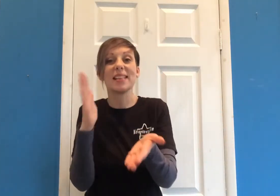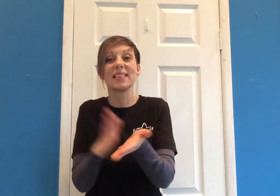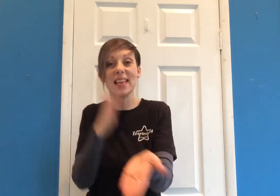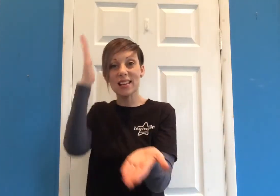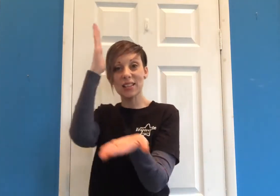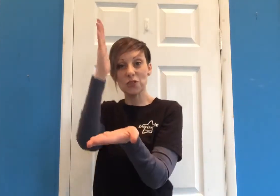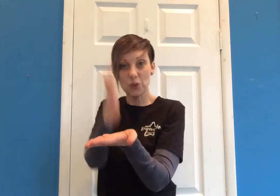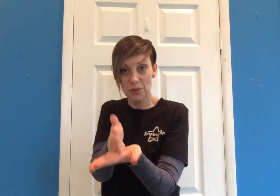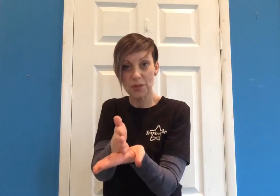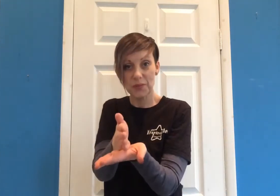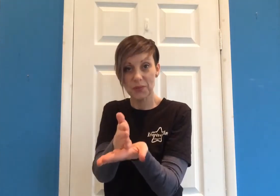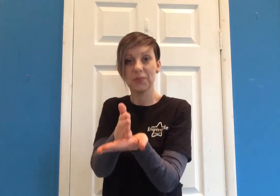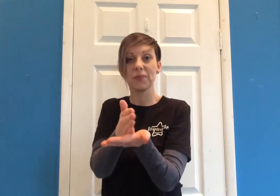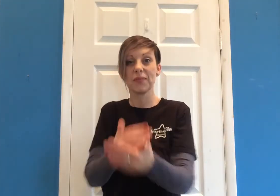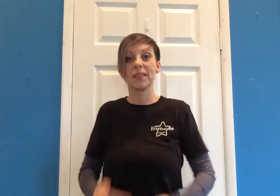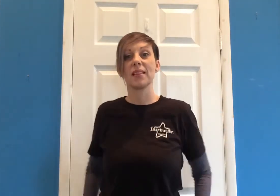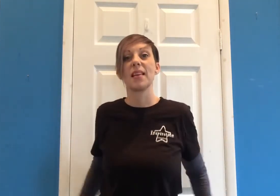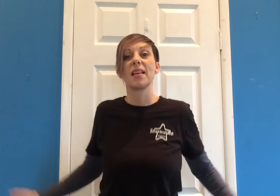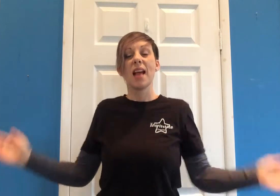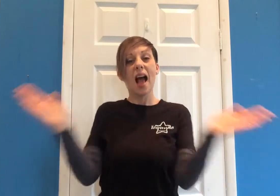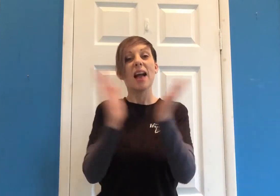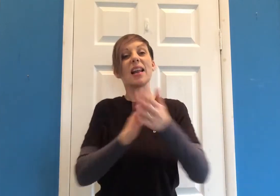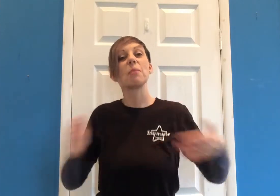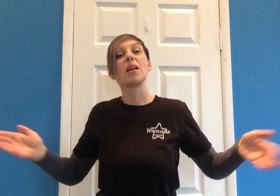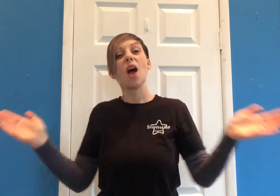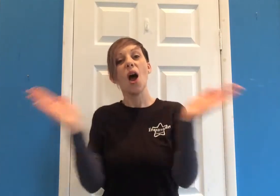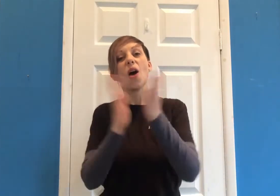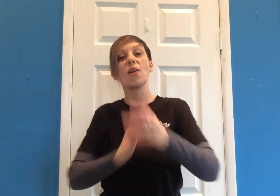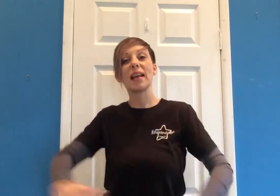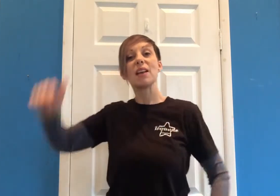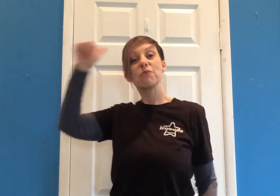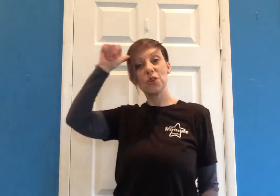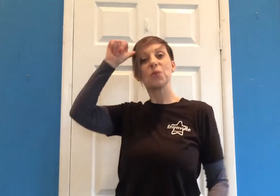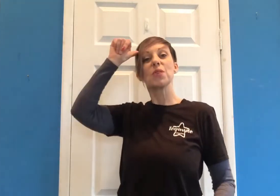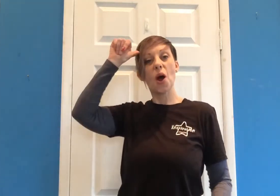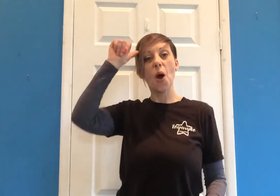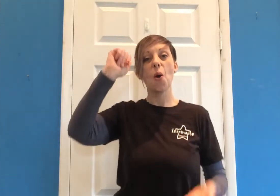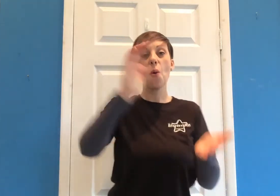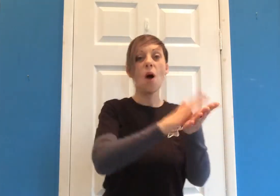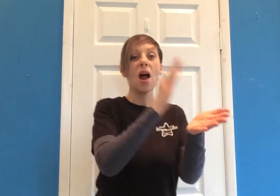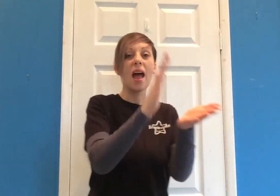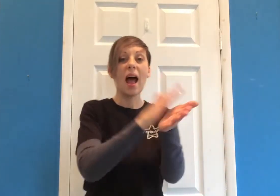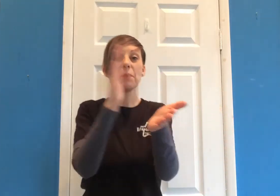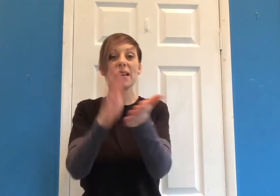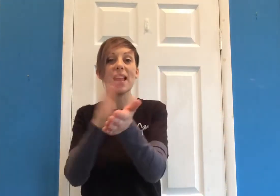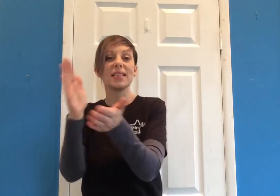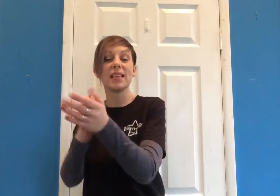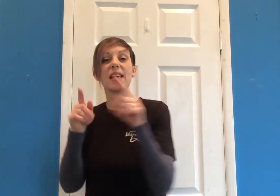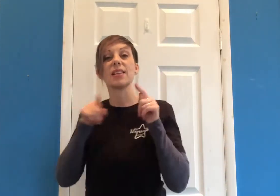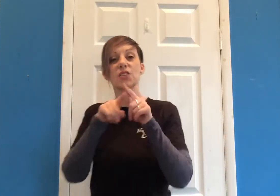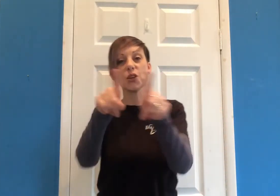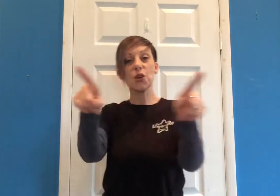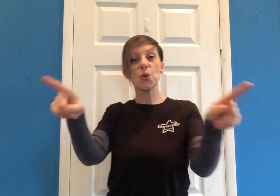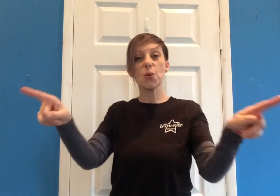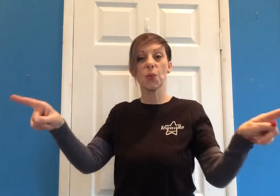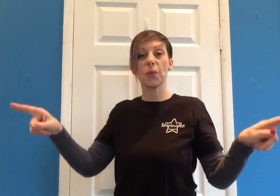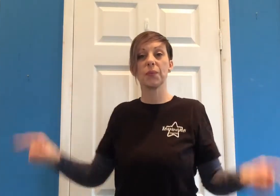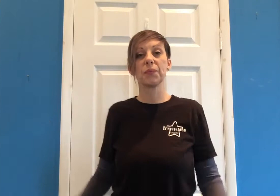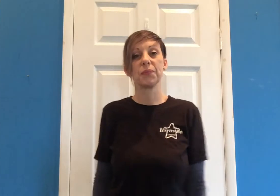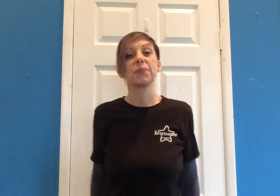is the truth Because I'm happy club alone if you know what happiness is to you Because